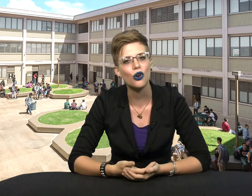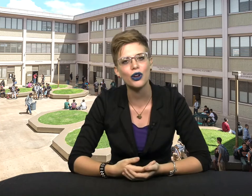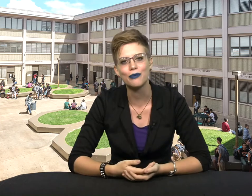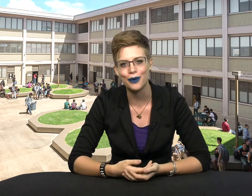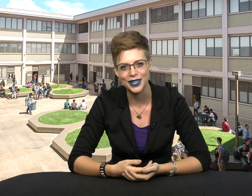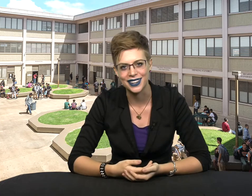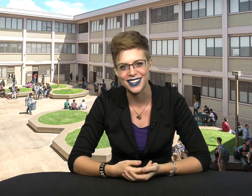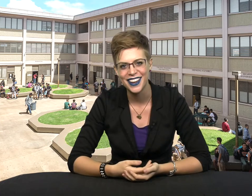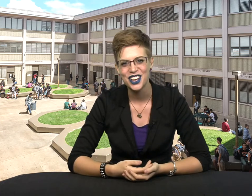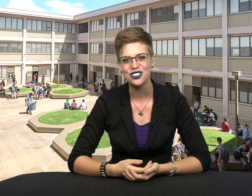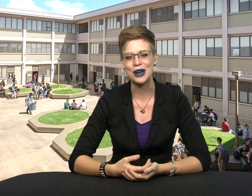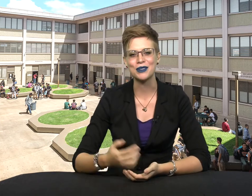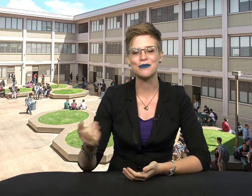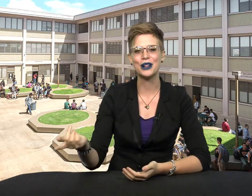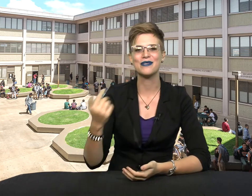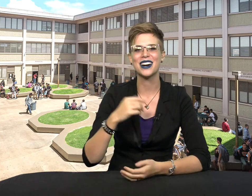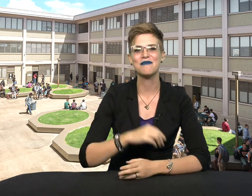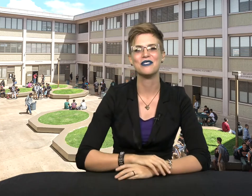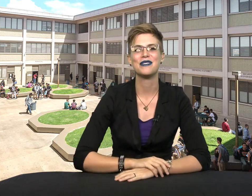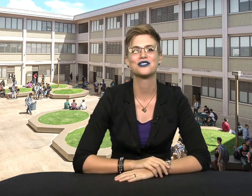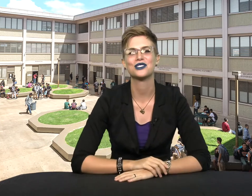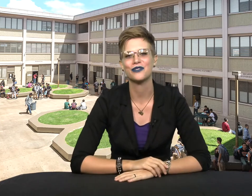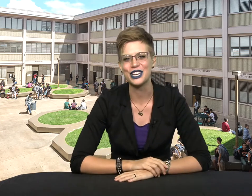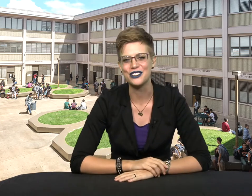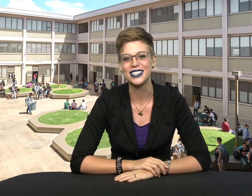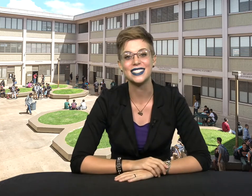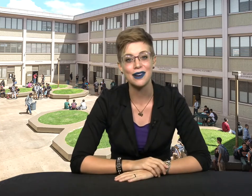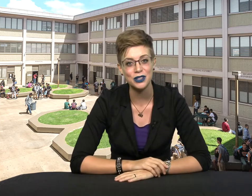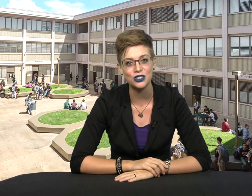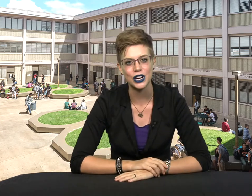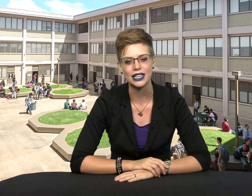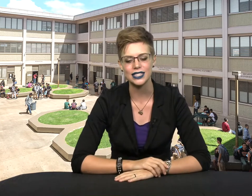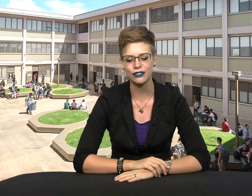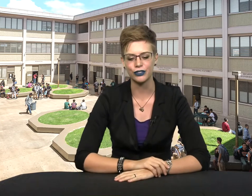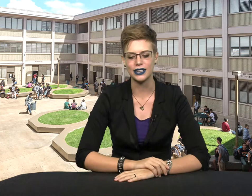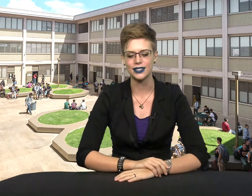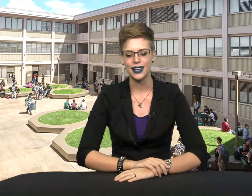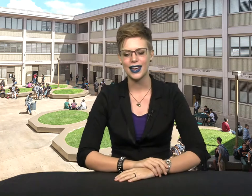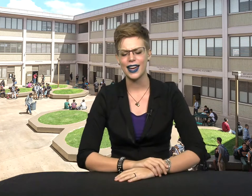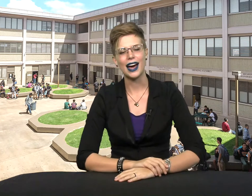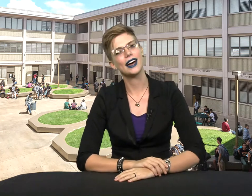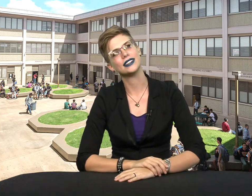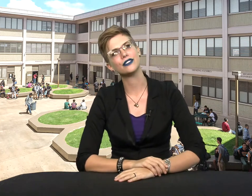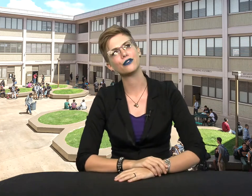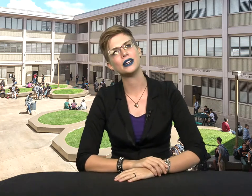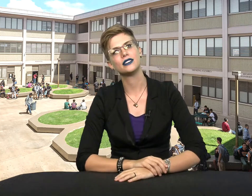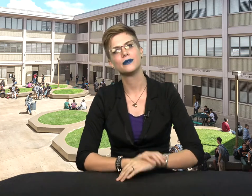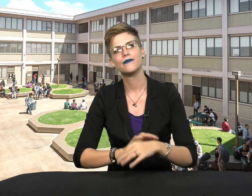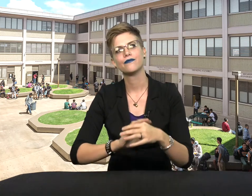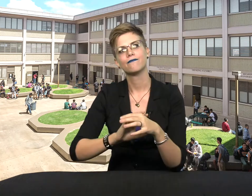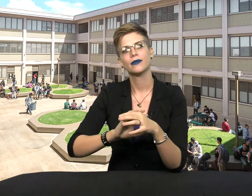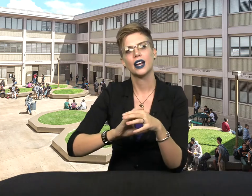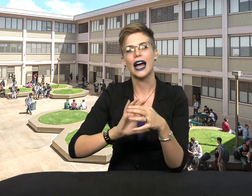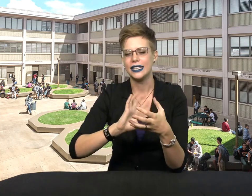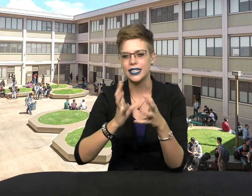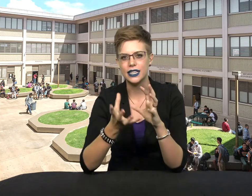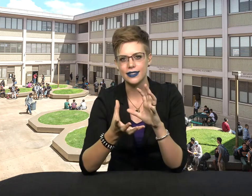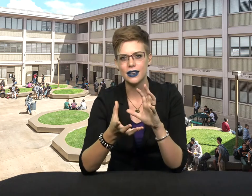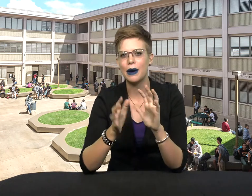important. So I'm going to pull up a couple of pictures for you to demonstrate the different ideas about